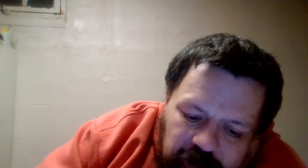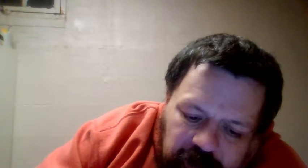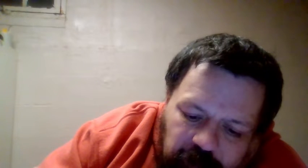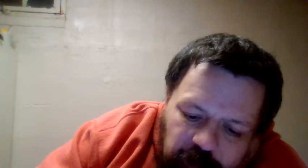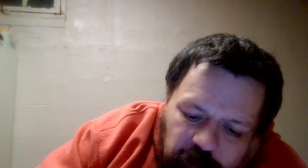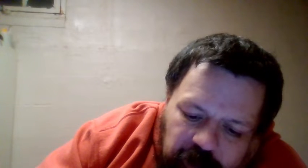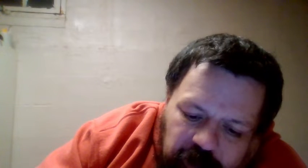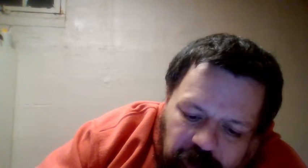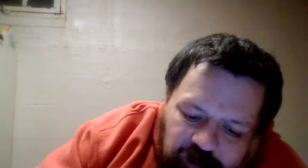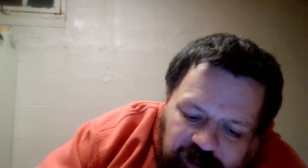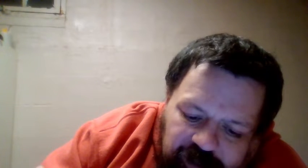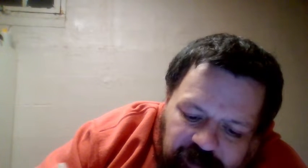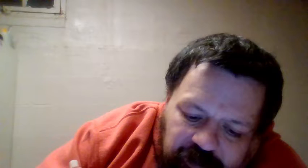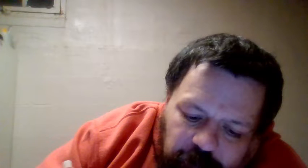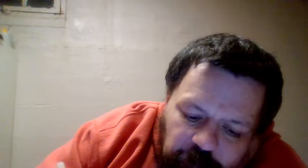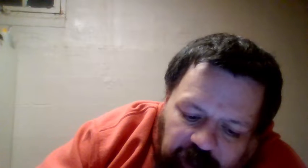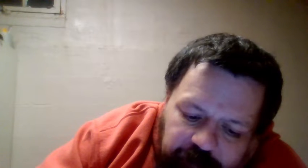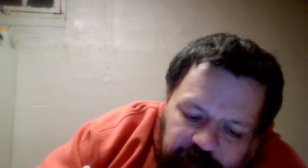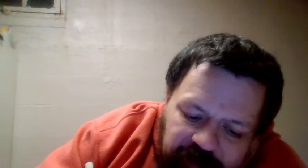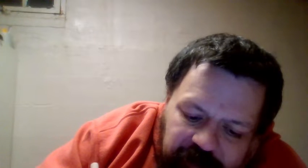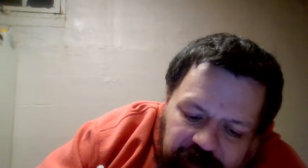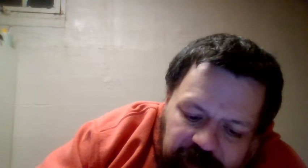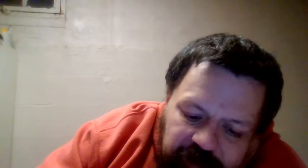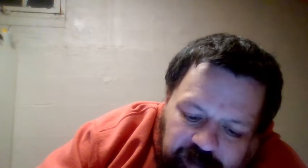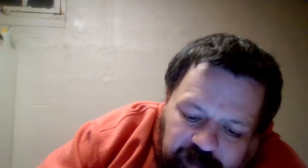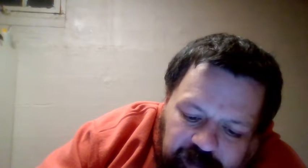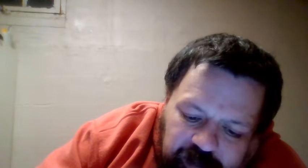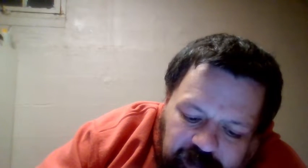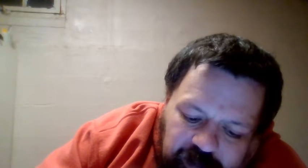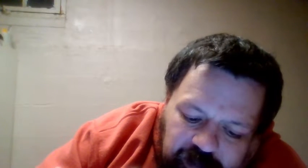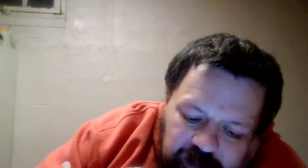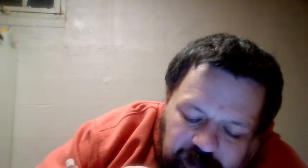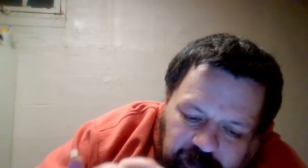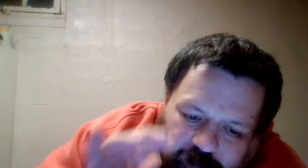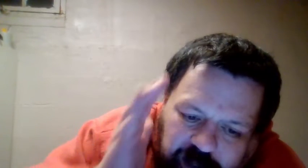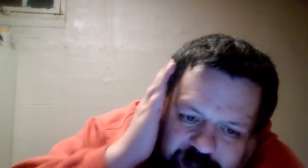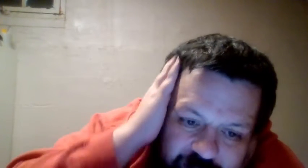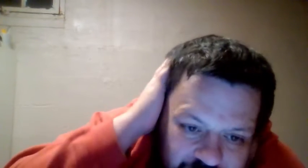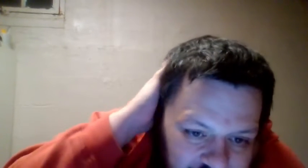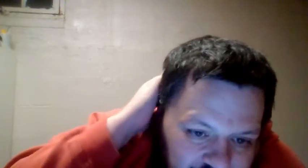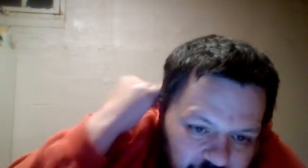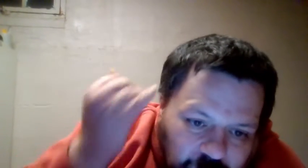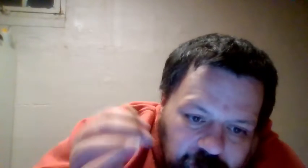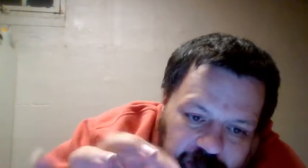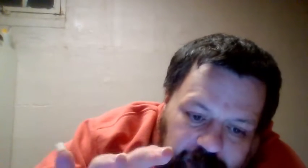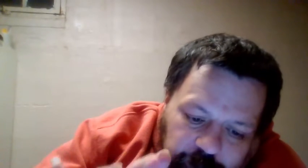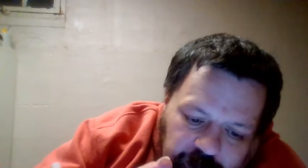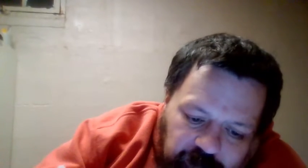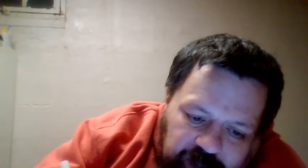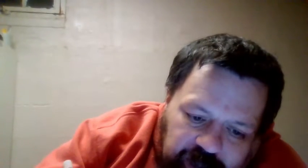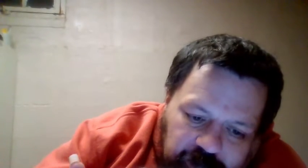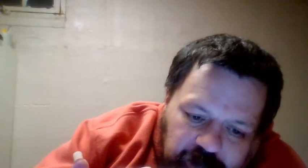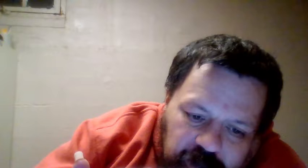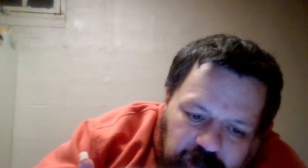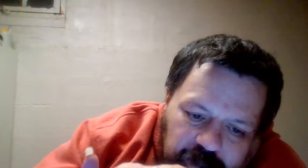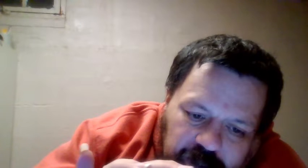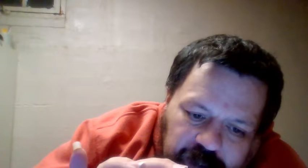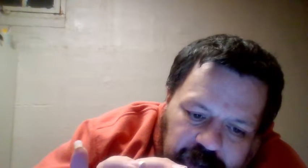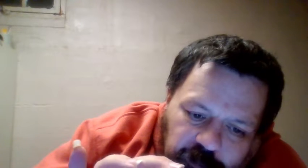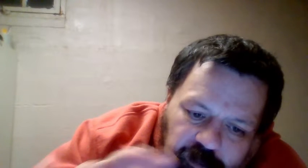If you want to call this Survivor Series, okay, get, get the whole line up here, okay? Again, we